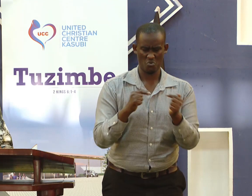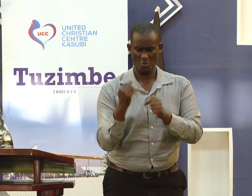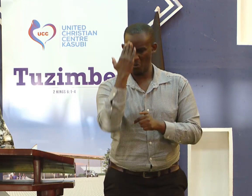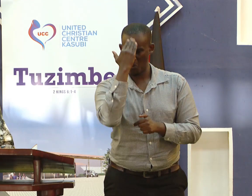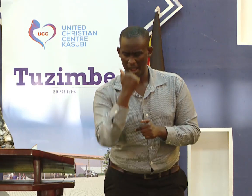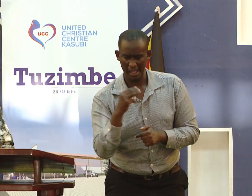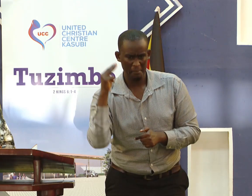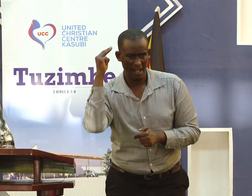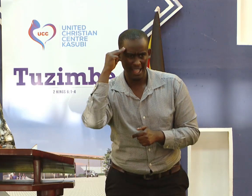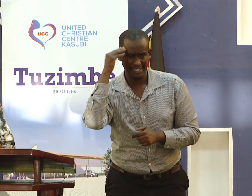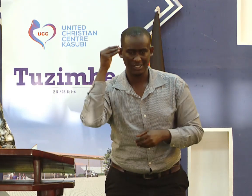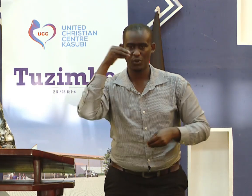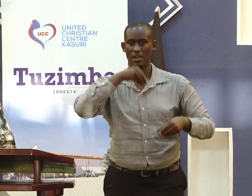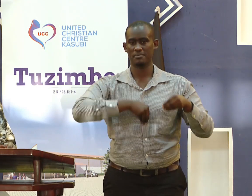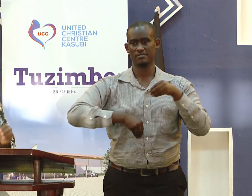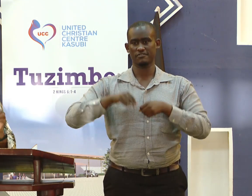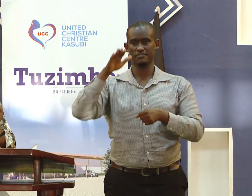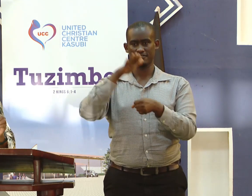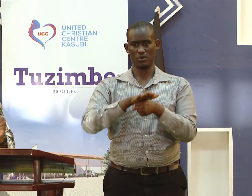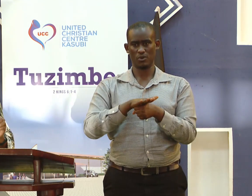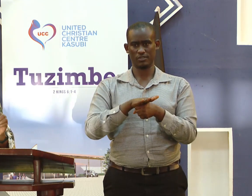Their mind is corrupt.